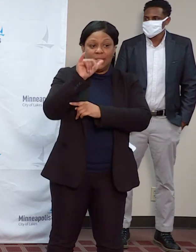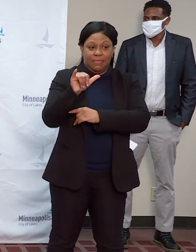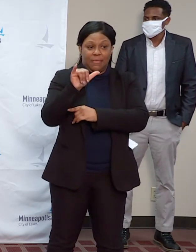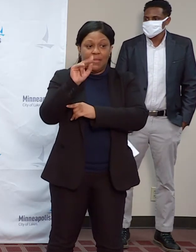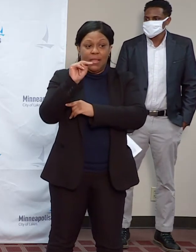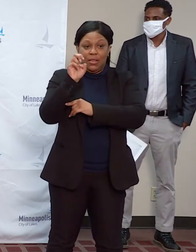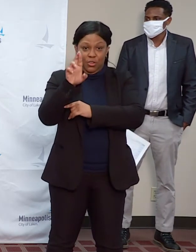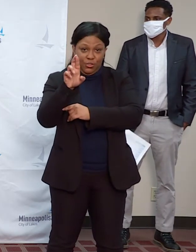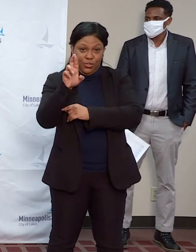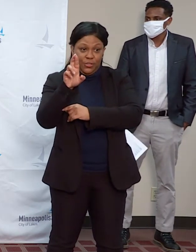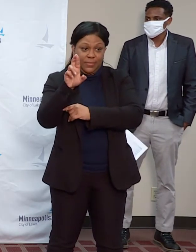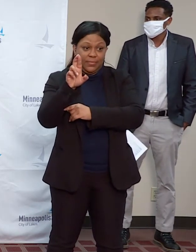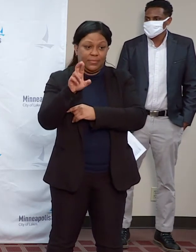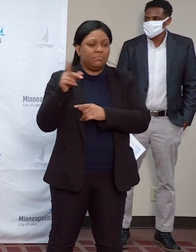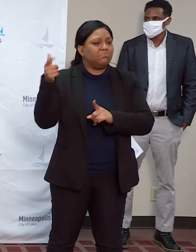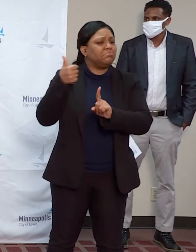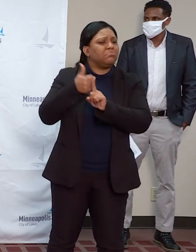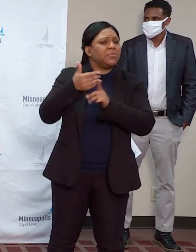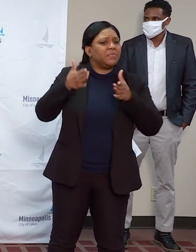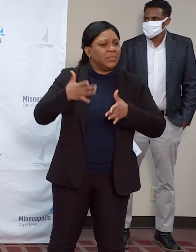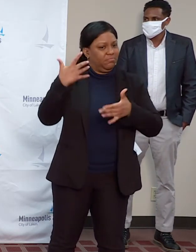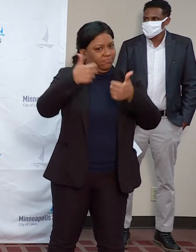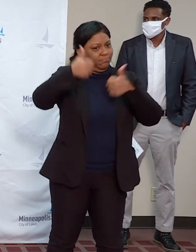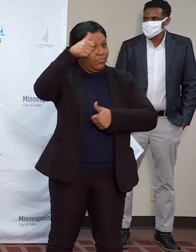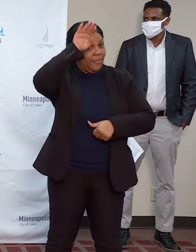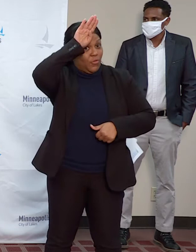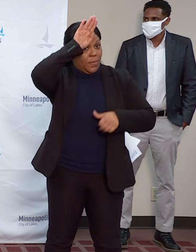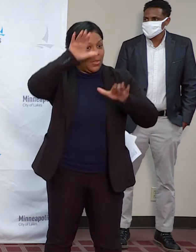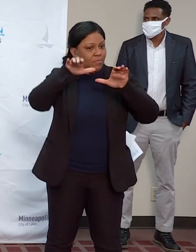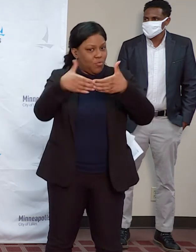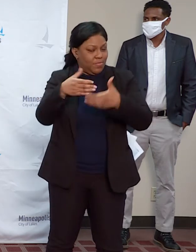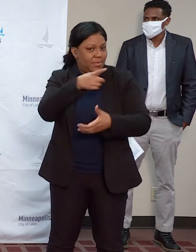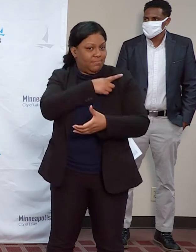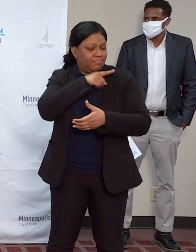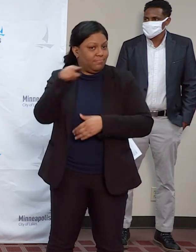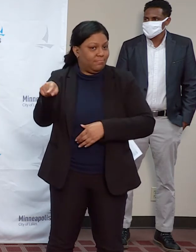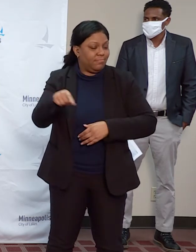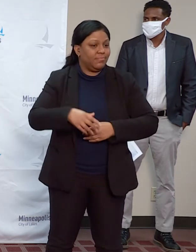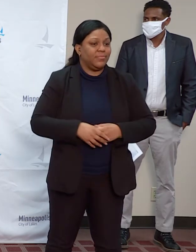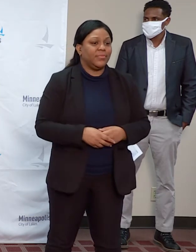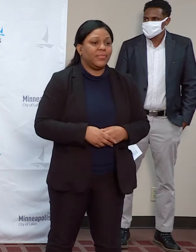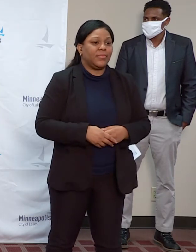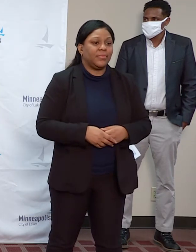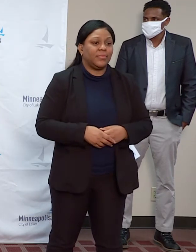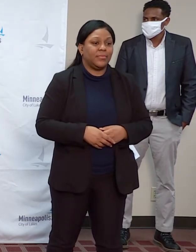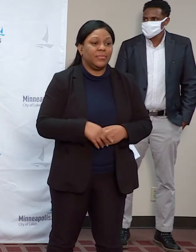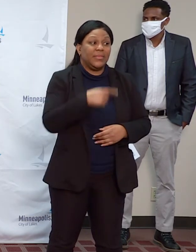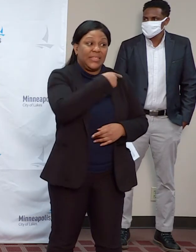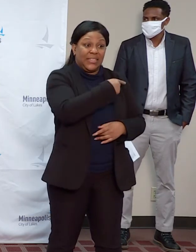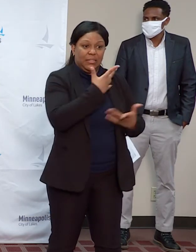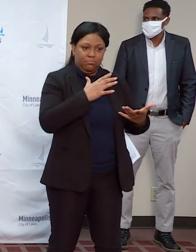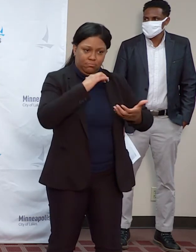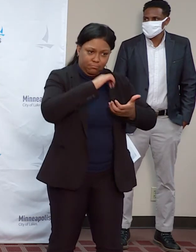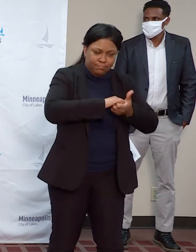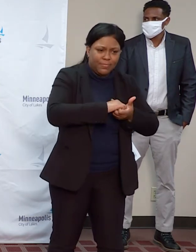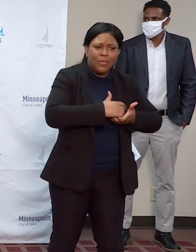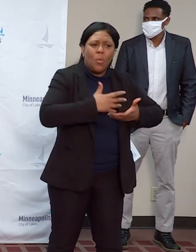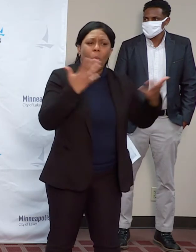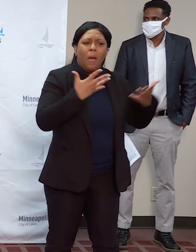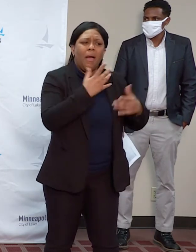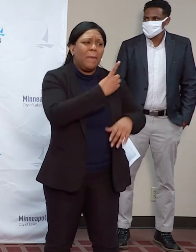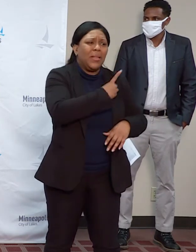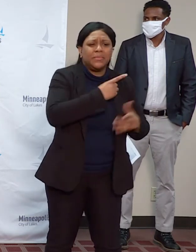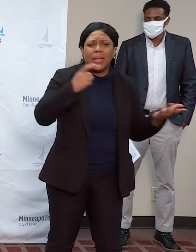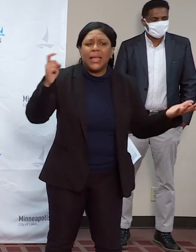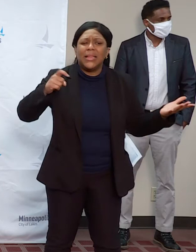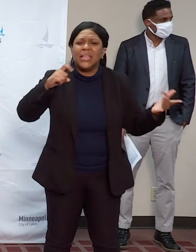for the possibility of civil unrest surrounding the trial of Derek Chauvin. Uh, and our Chief is making sure to expect the unexpected and be